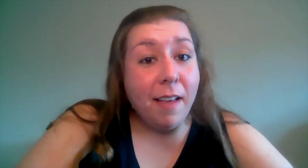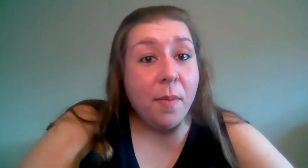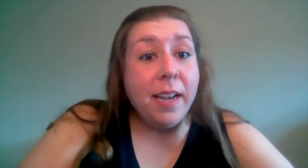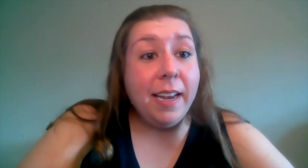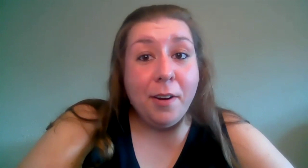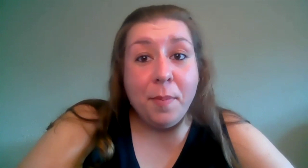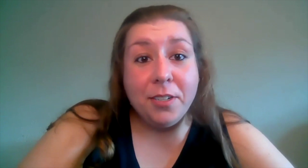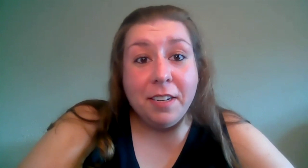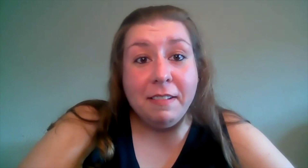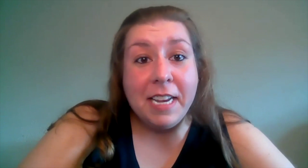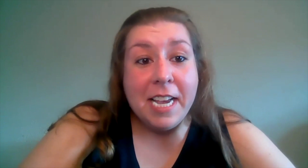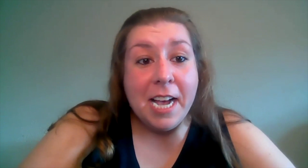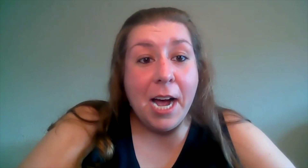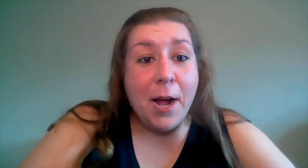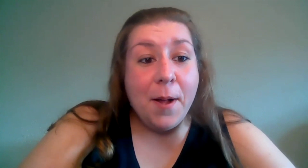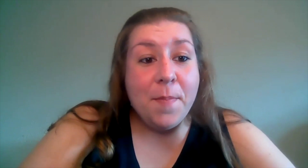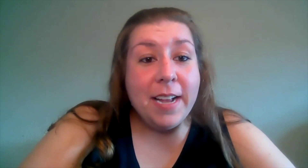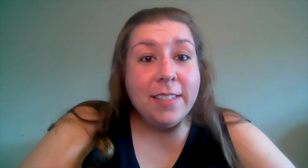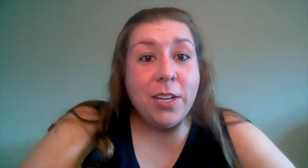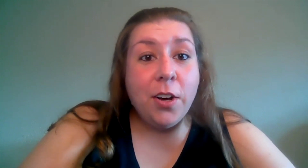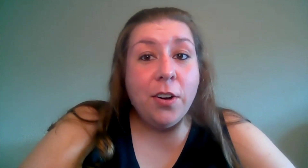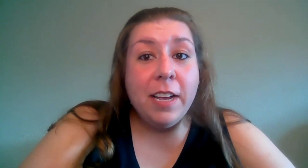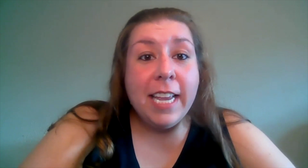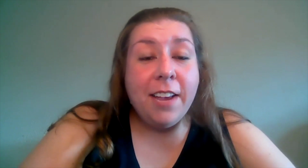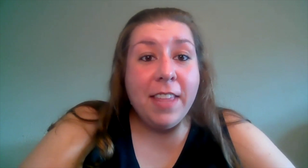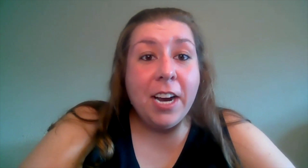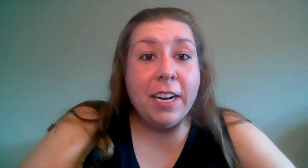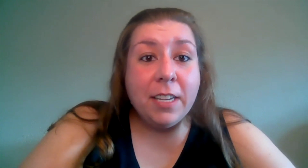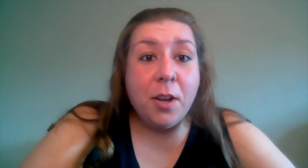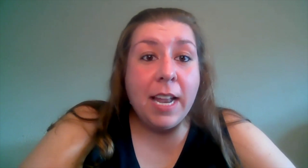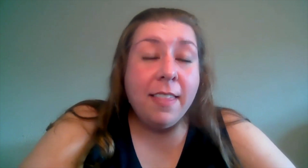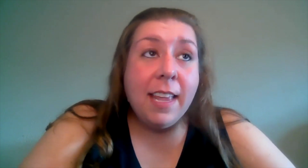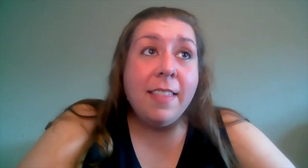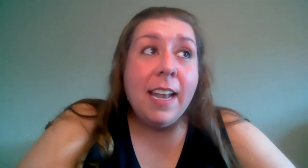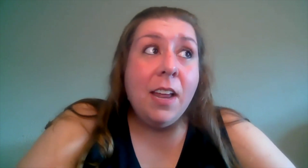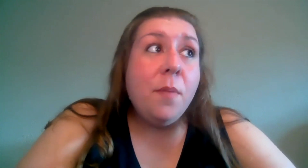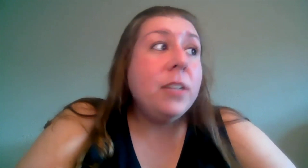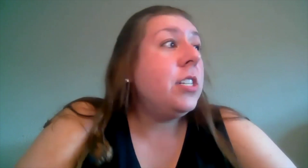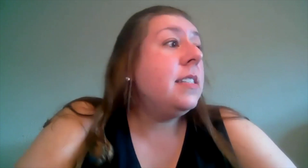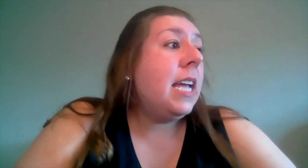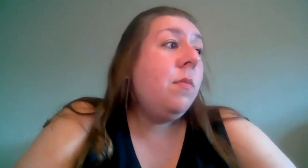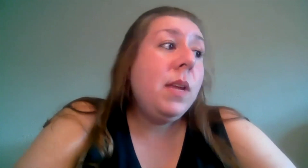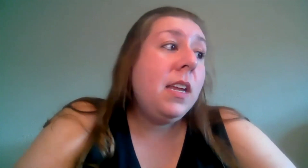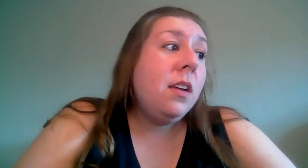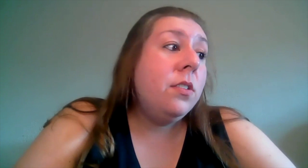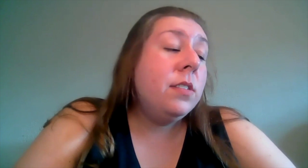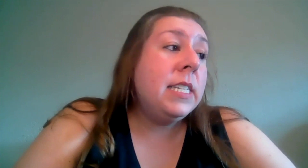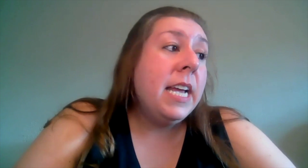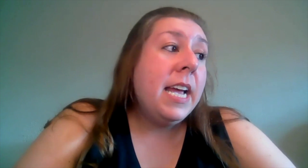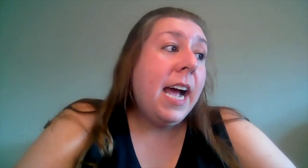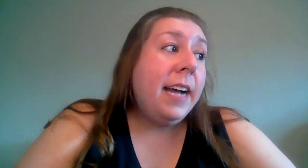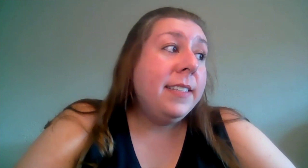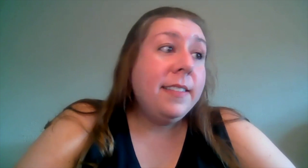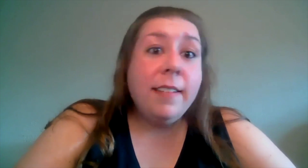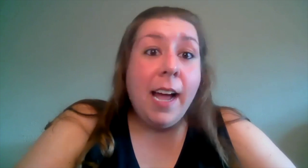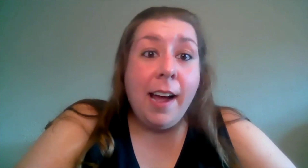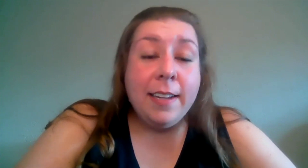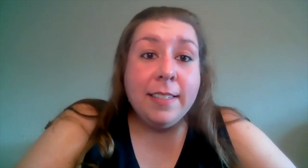a lot of money at intermission um and so if there is a good and i think that intermissions can be used as as